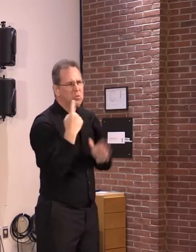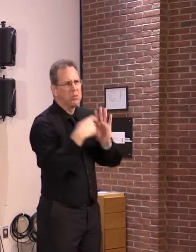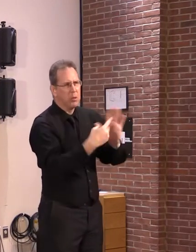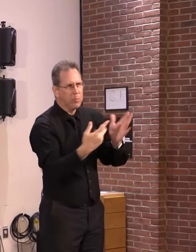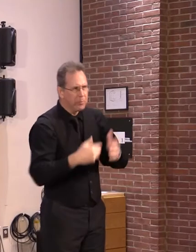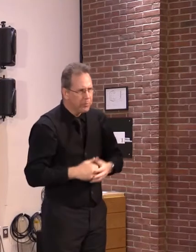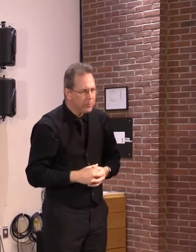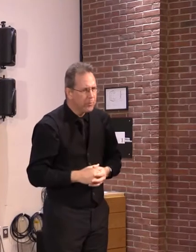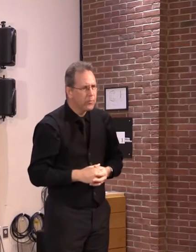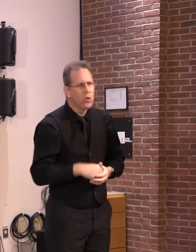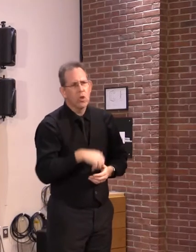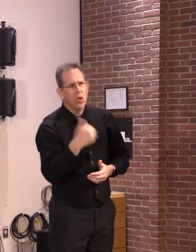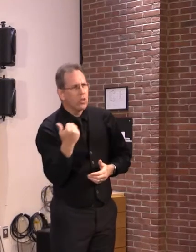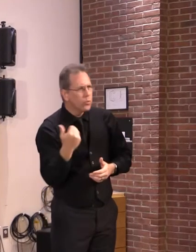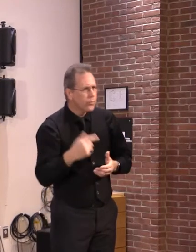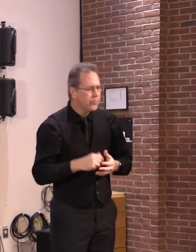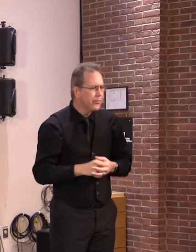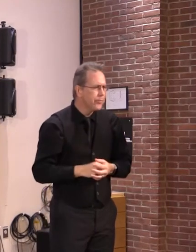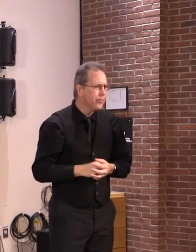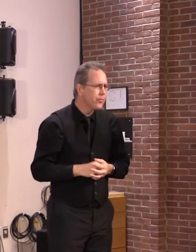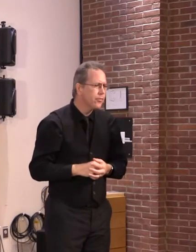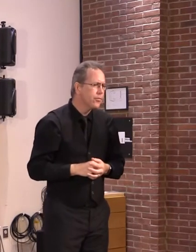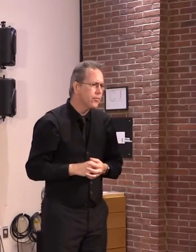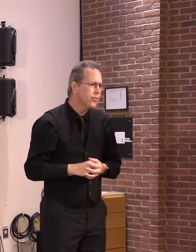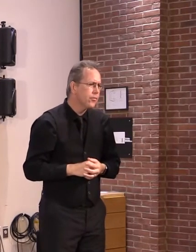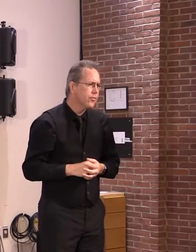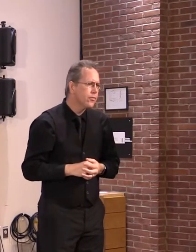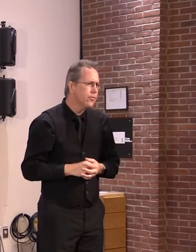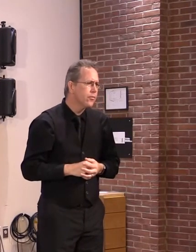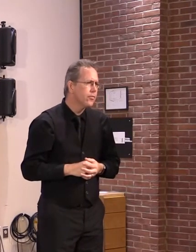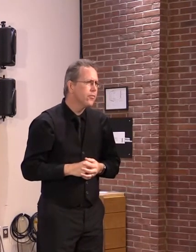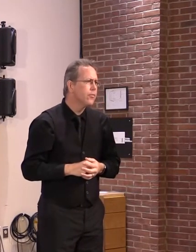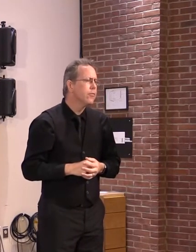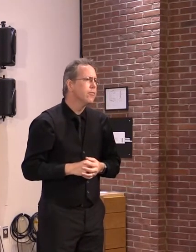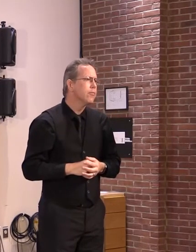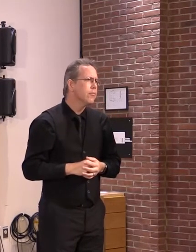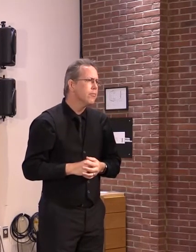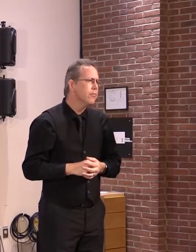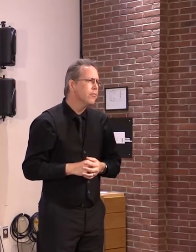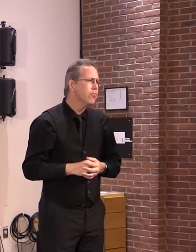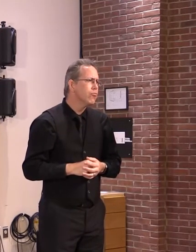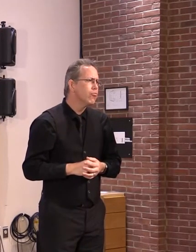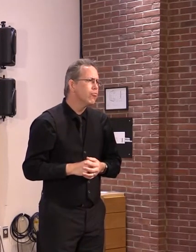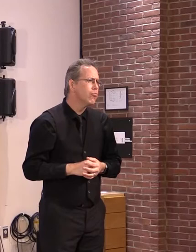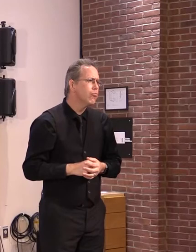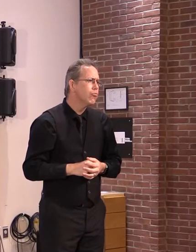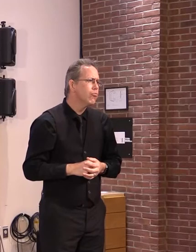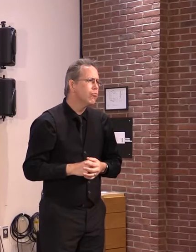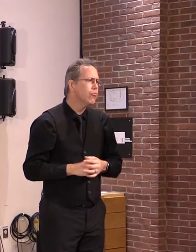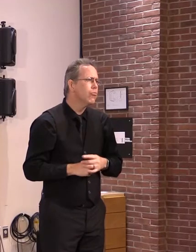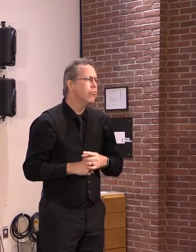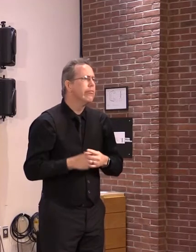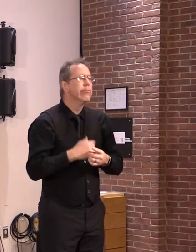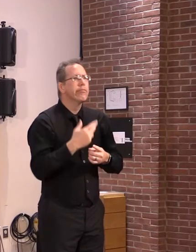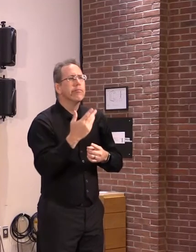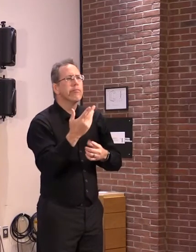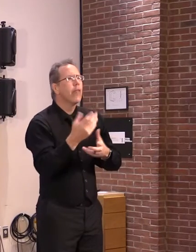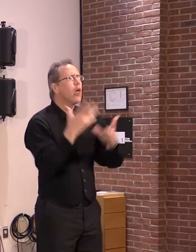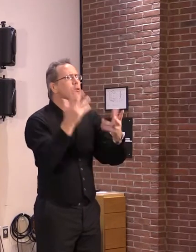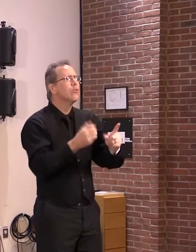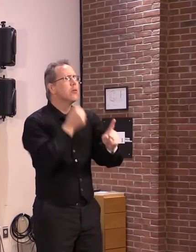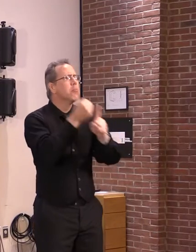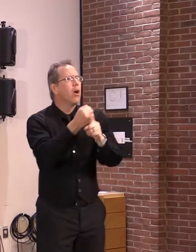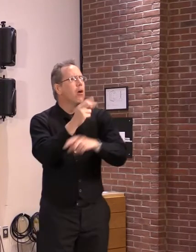However, certainly things like impact on hospitals and outbreaks